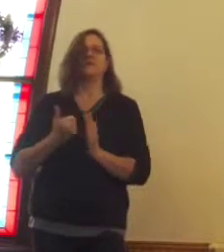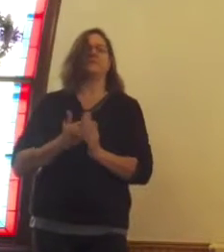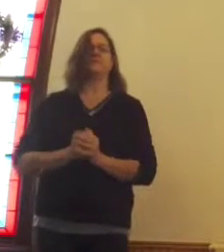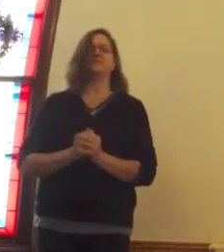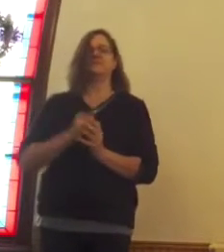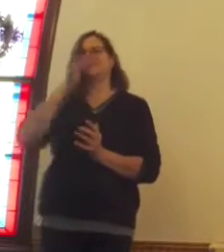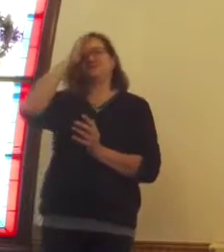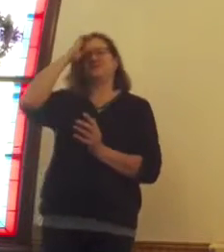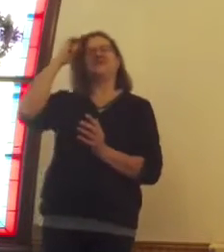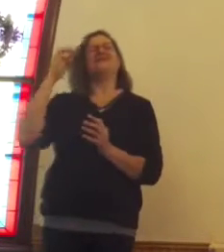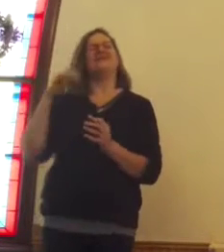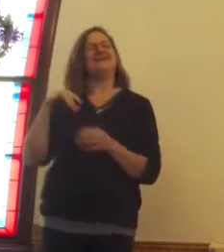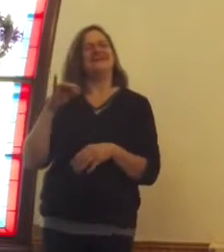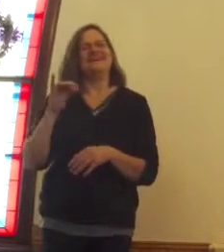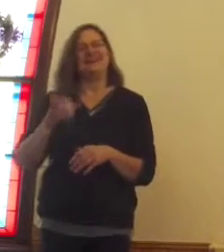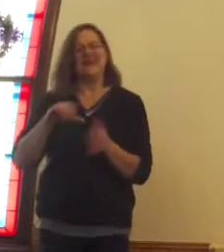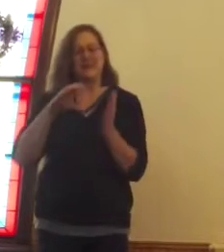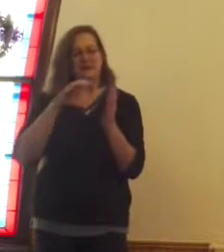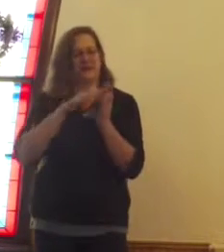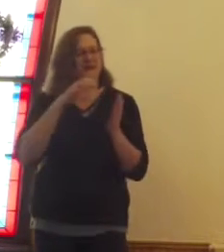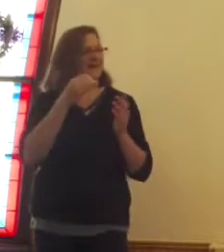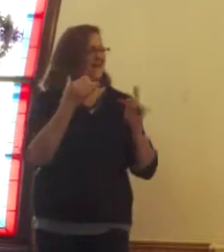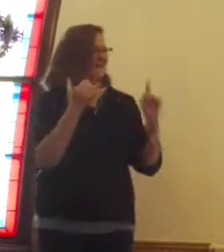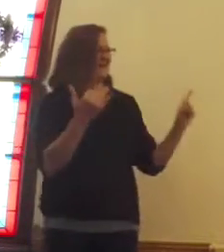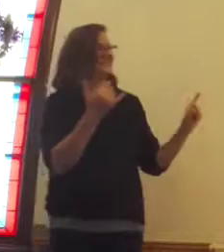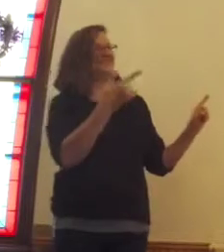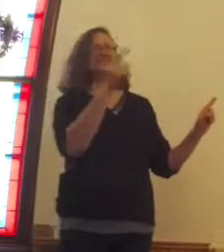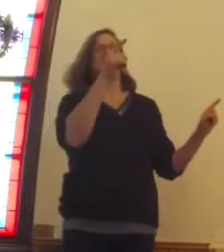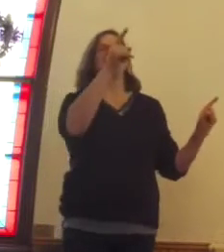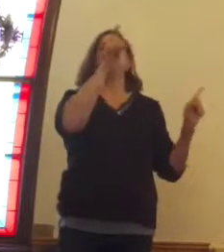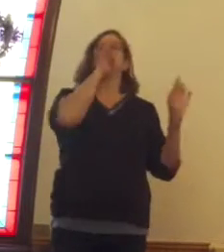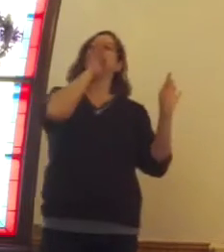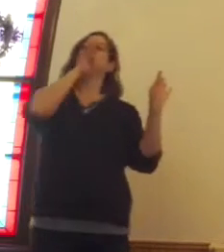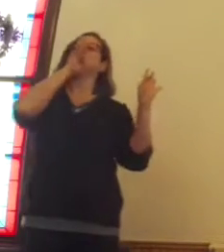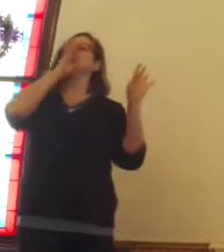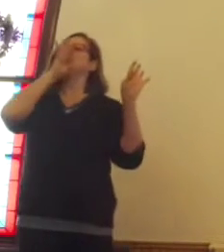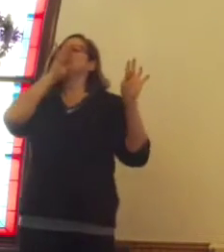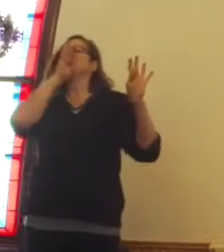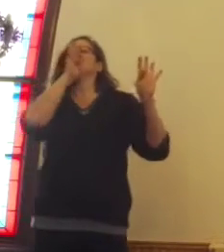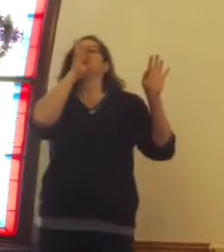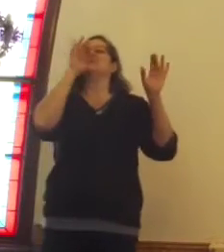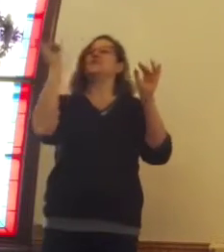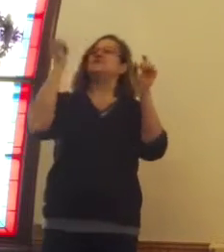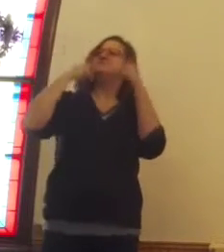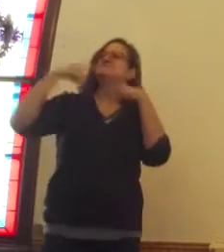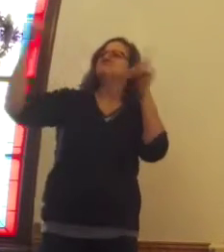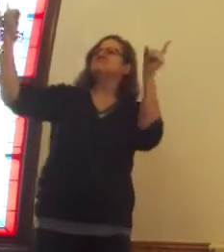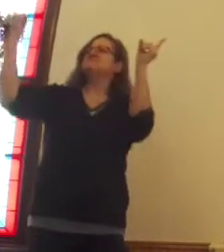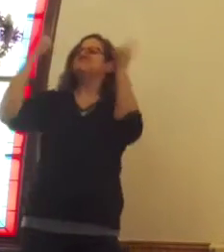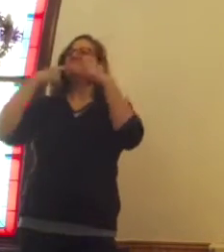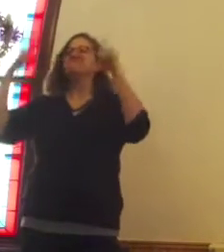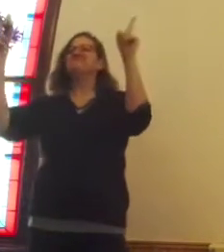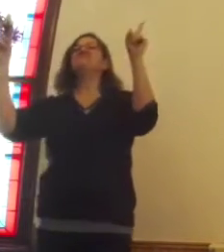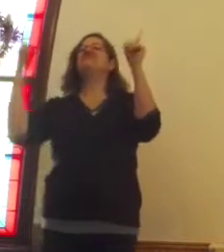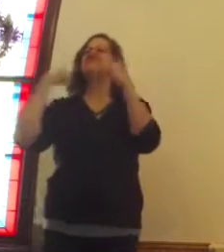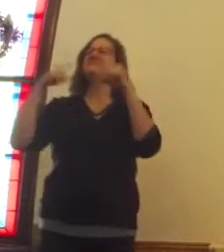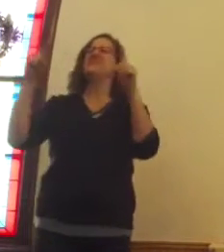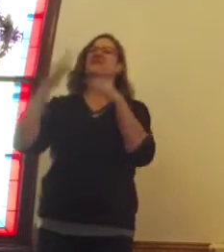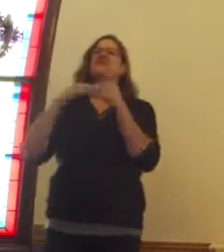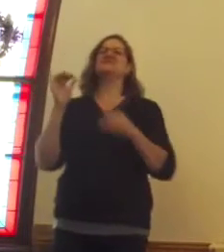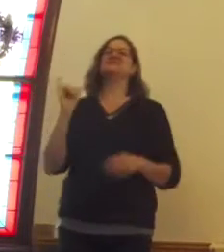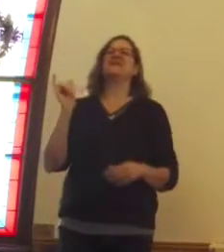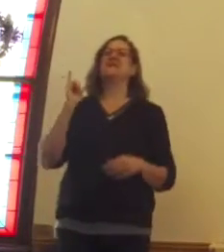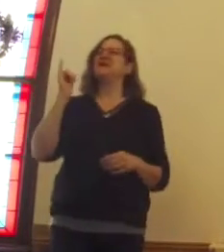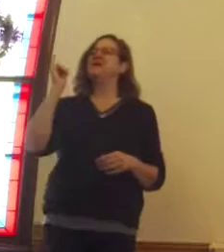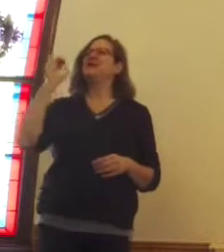I love the way the reading was done this morning. It was just one of those announcers over a radio type